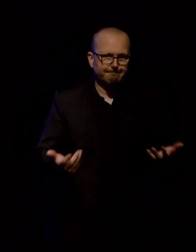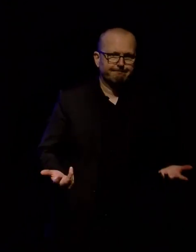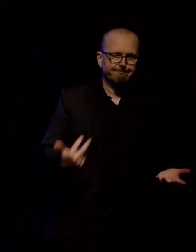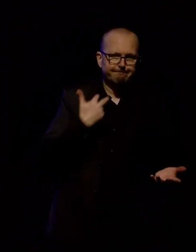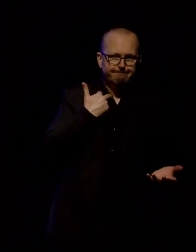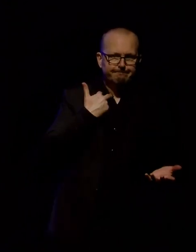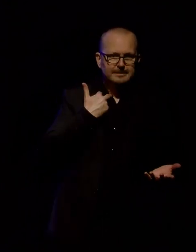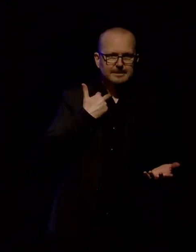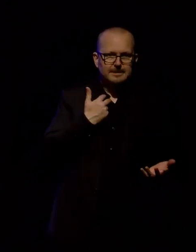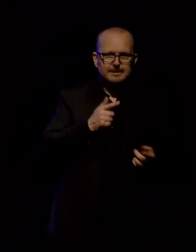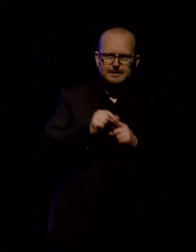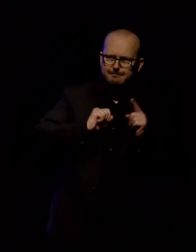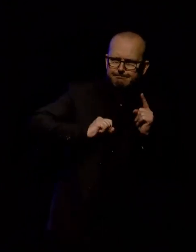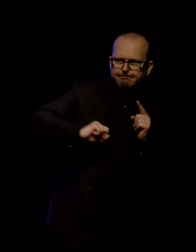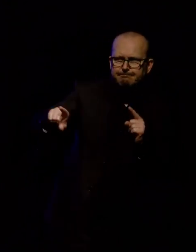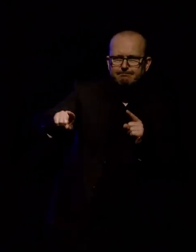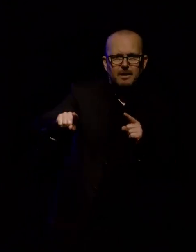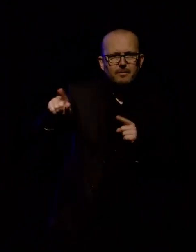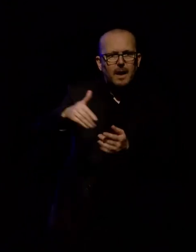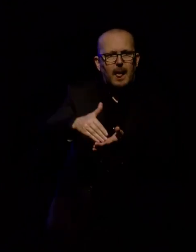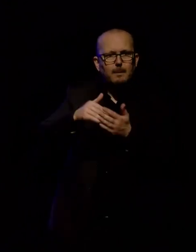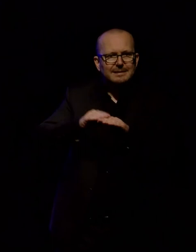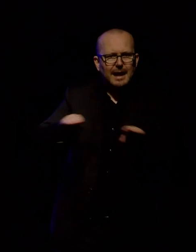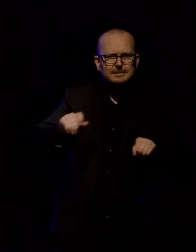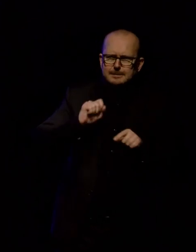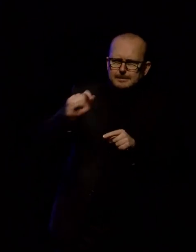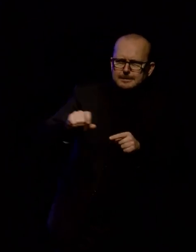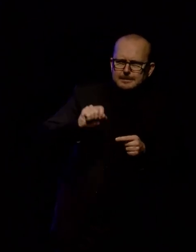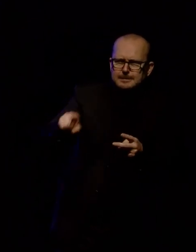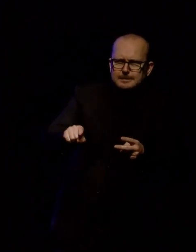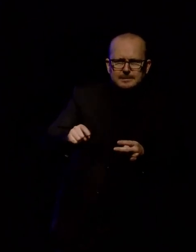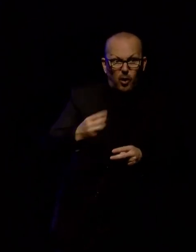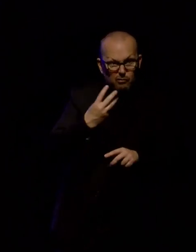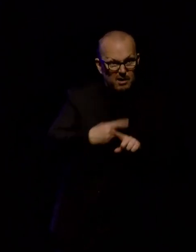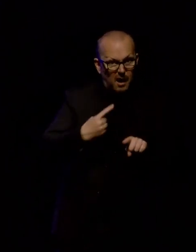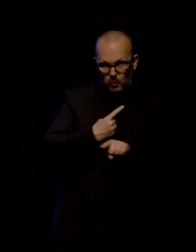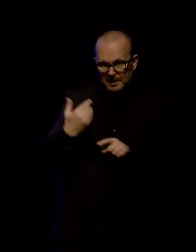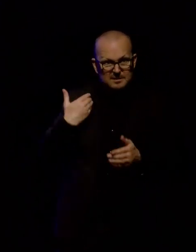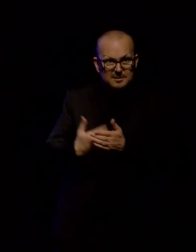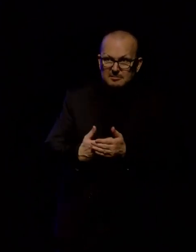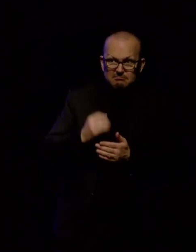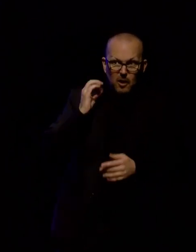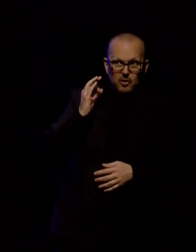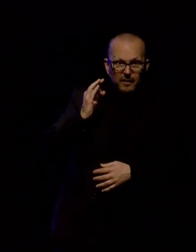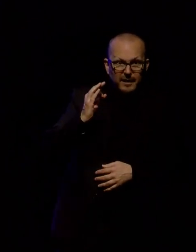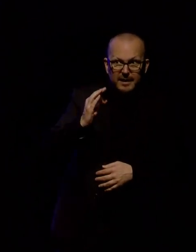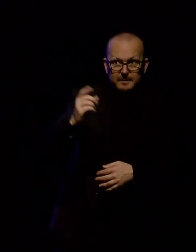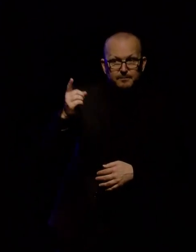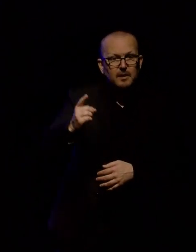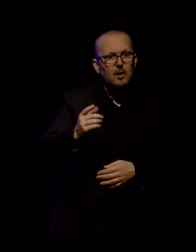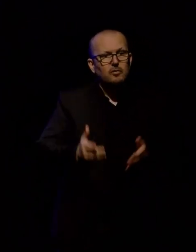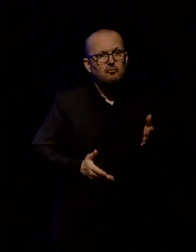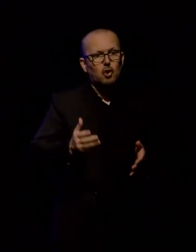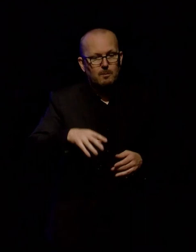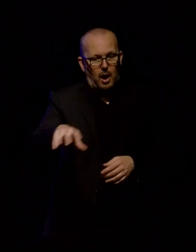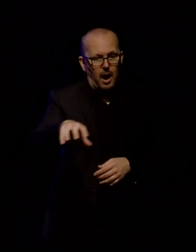hear back from the MF Digital help desk, even though they say they have one, and it's been three and a half weeks. Unfortunately, the robot arm doesn't actually pick